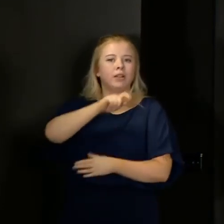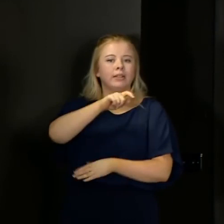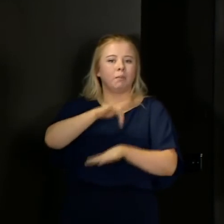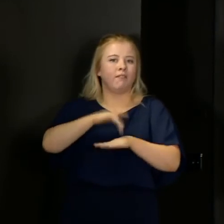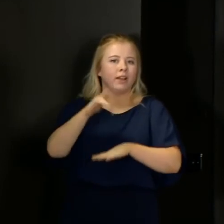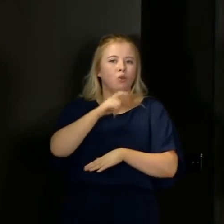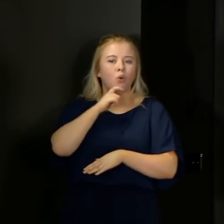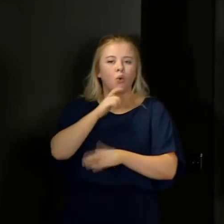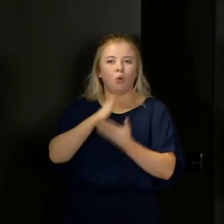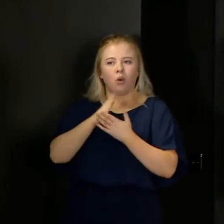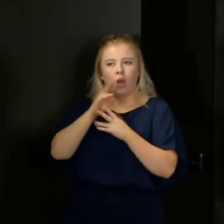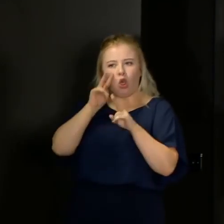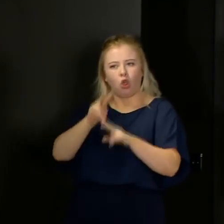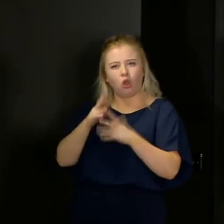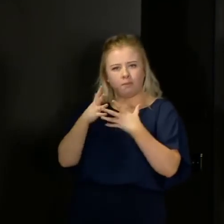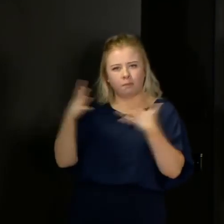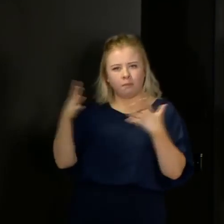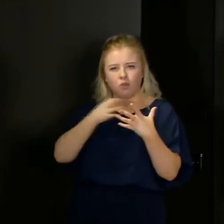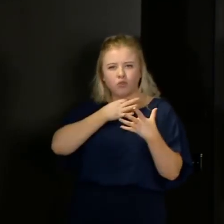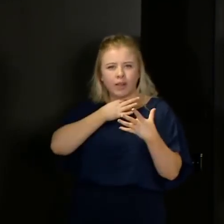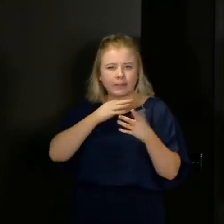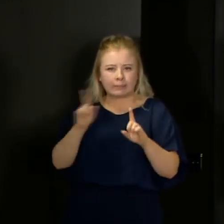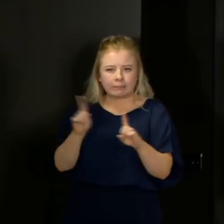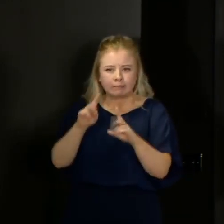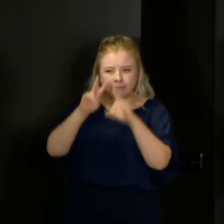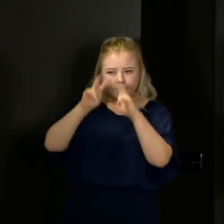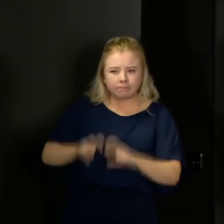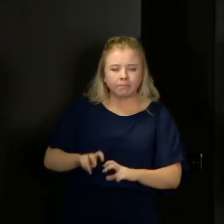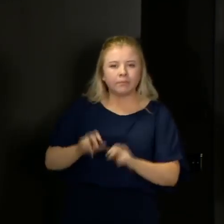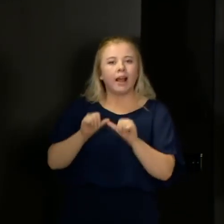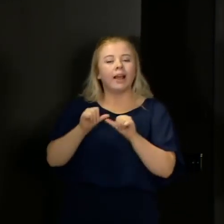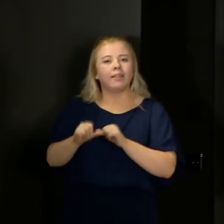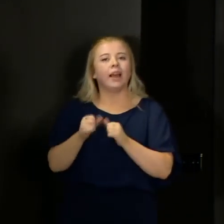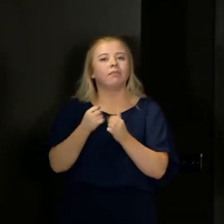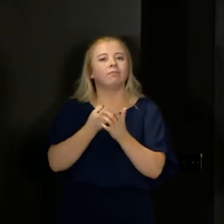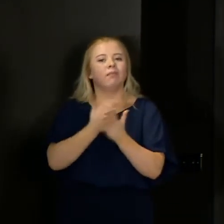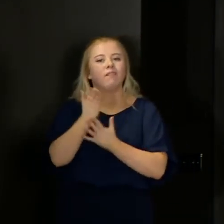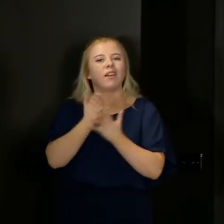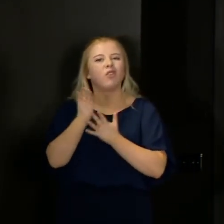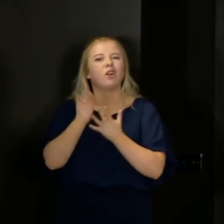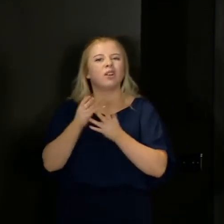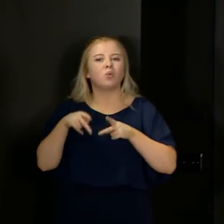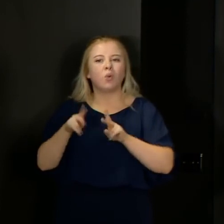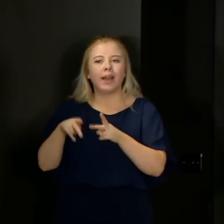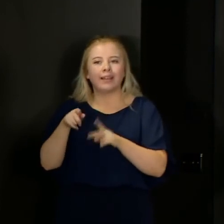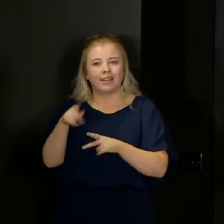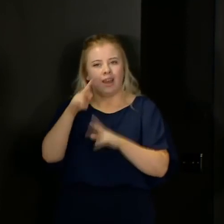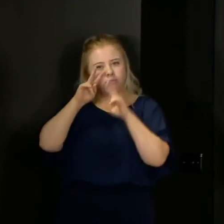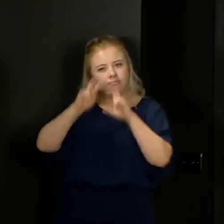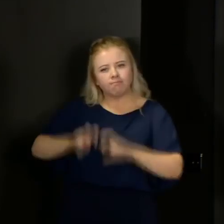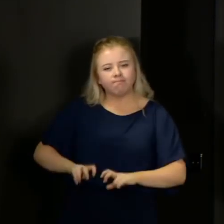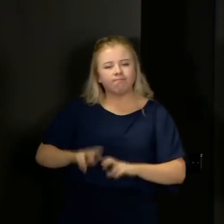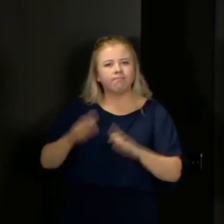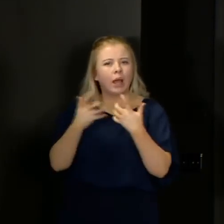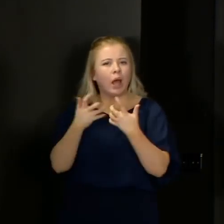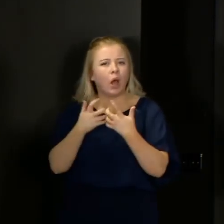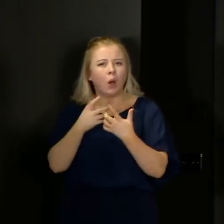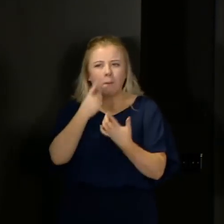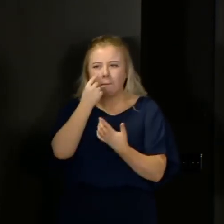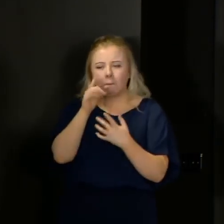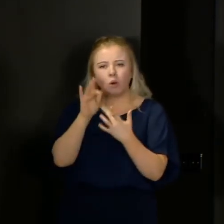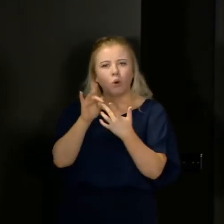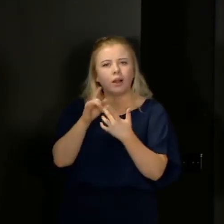look at the entirety of the risk in that scenario and then there's various ways that they can explore how they might